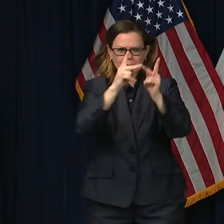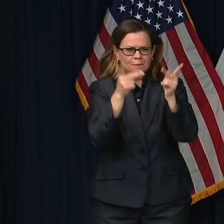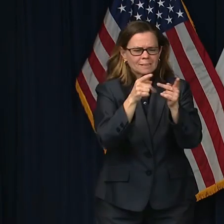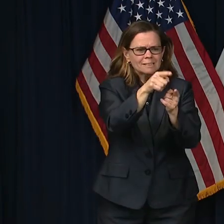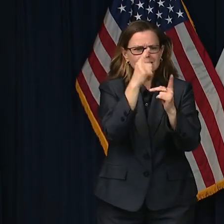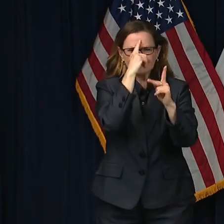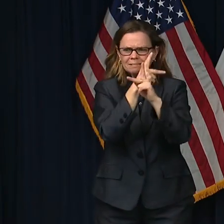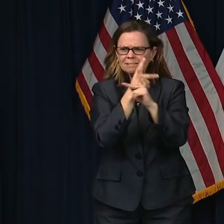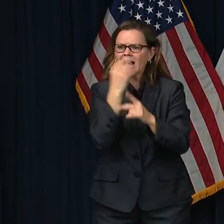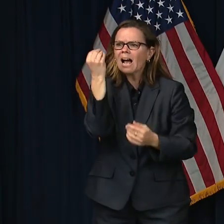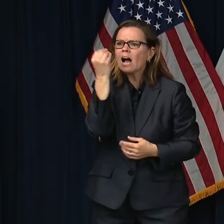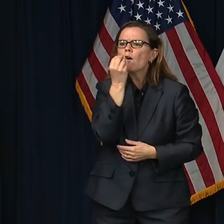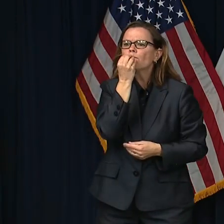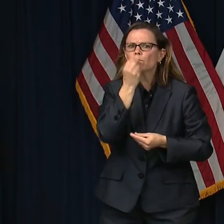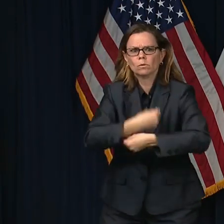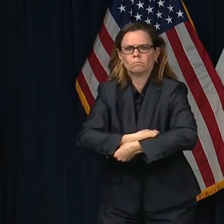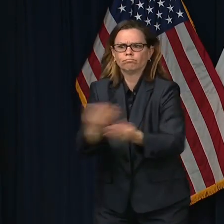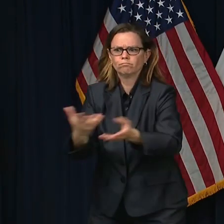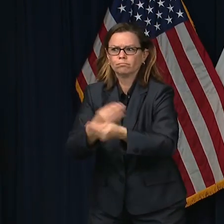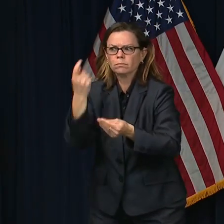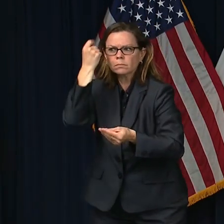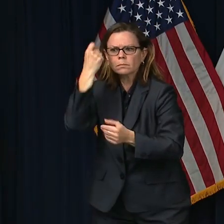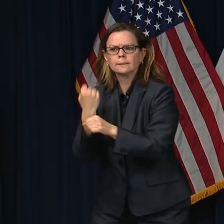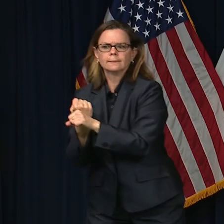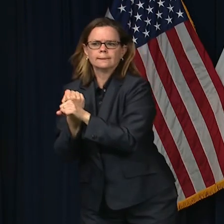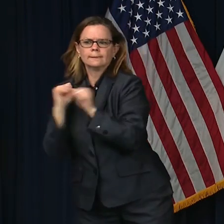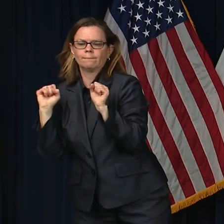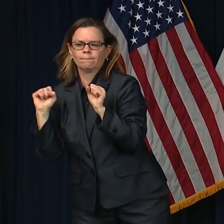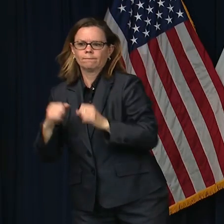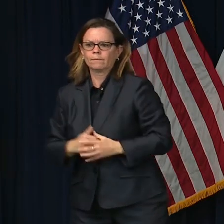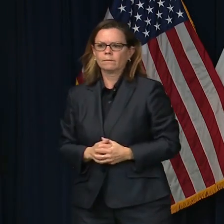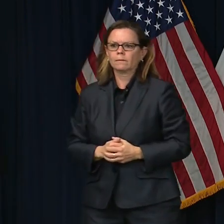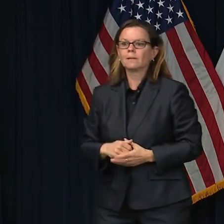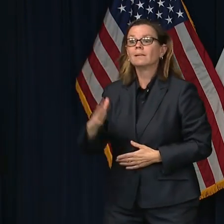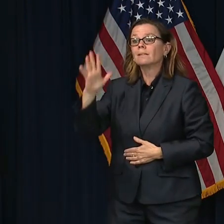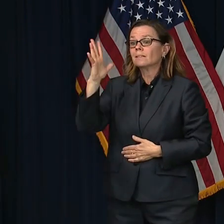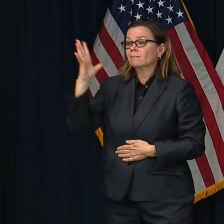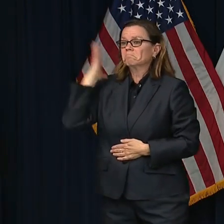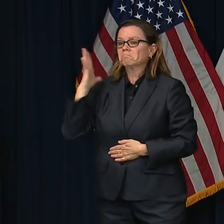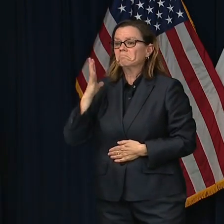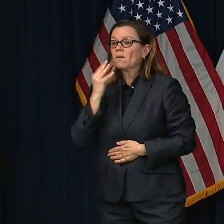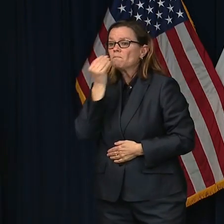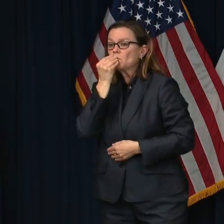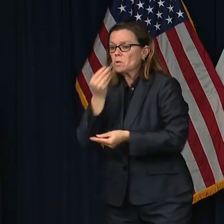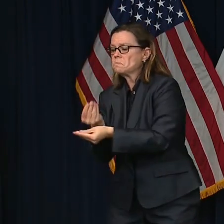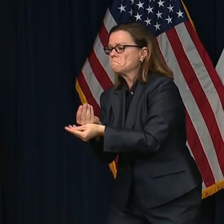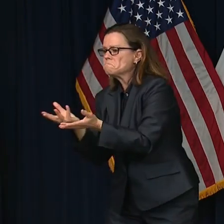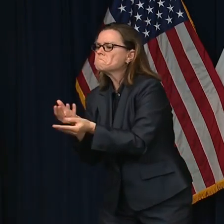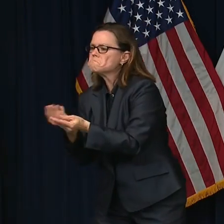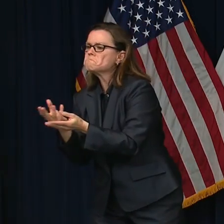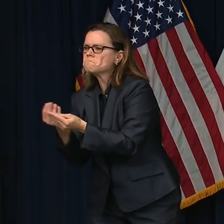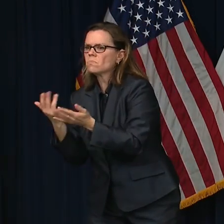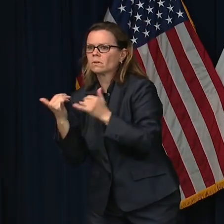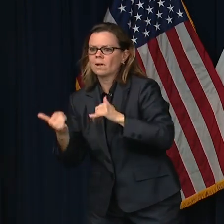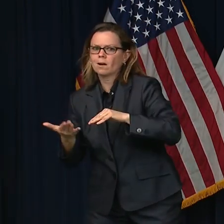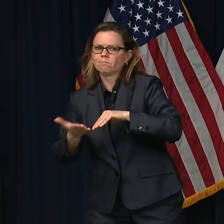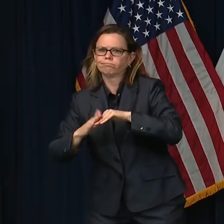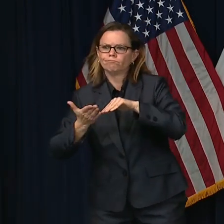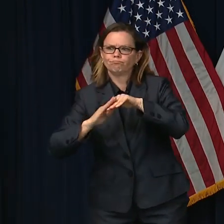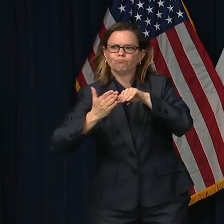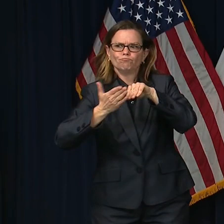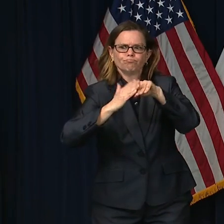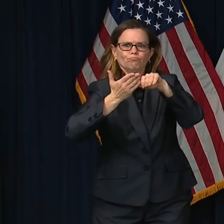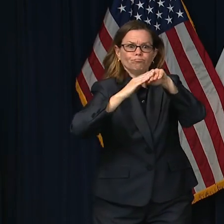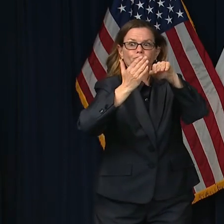than they were before this crisis began. And, as a rare pantry with an online market, Lakeview